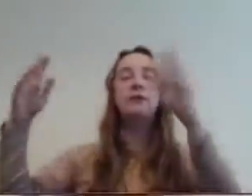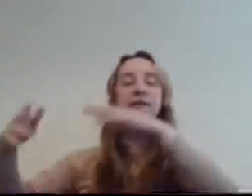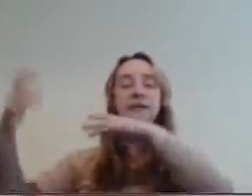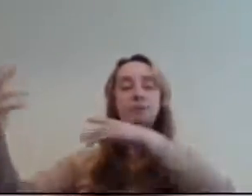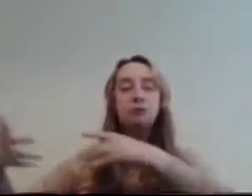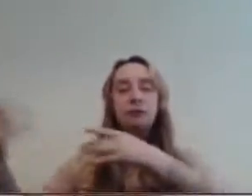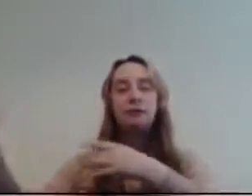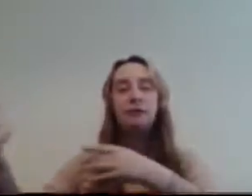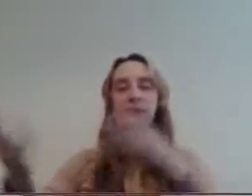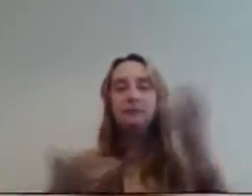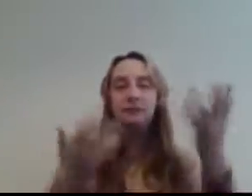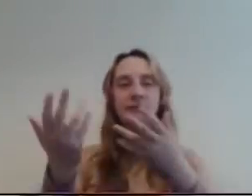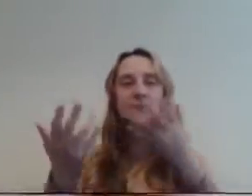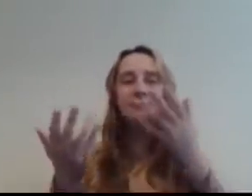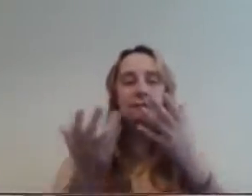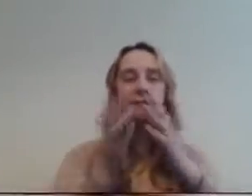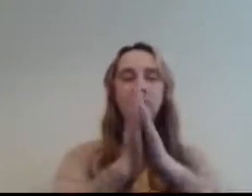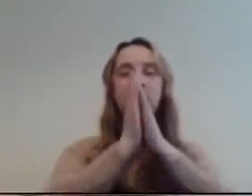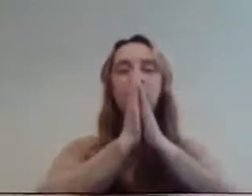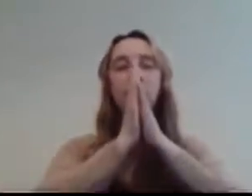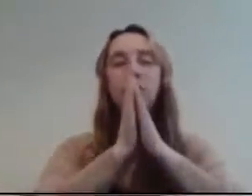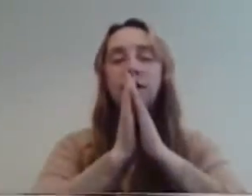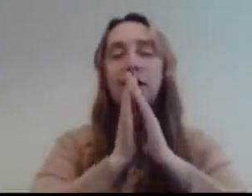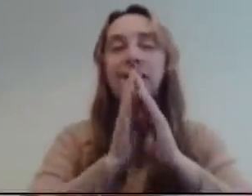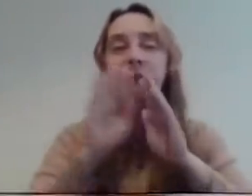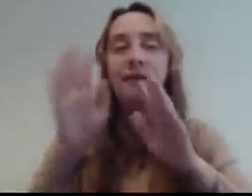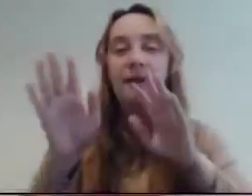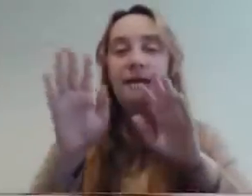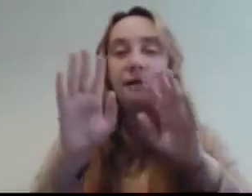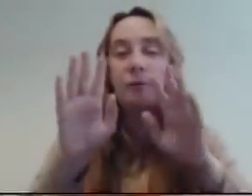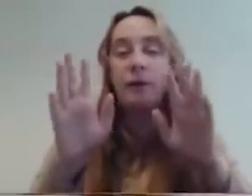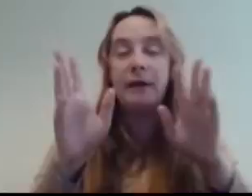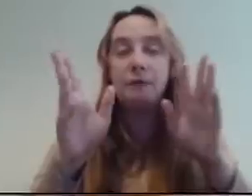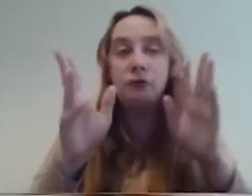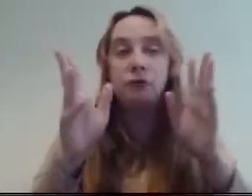on to the next episode kind of thing. Or it's going to end with one episode.